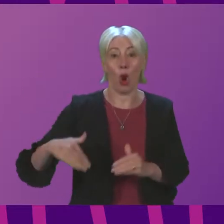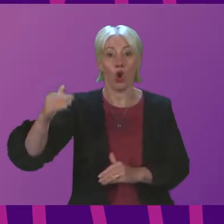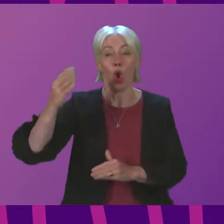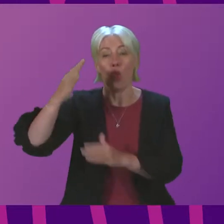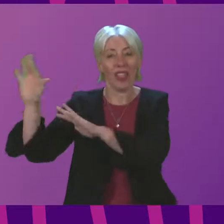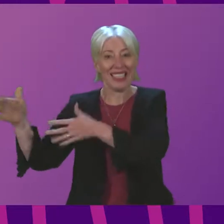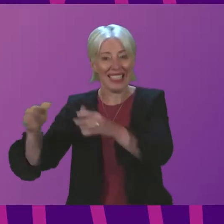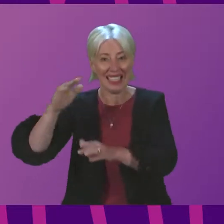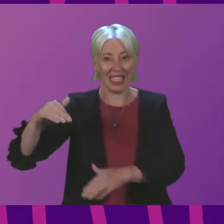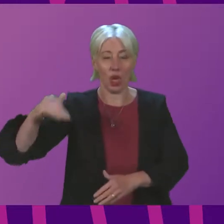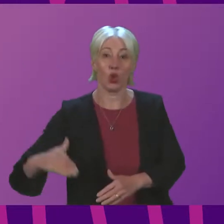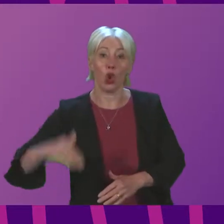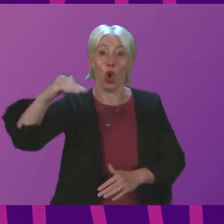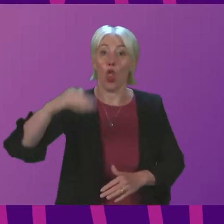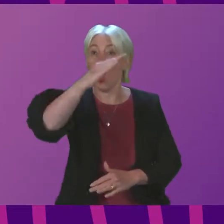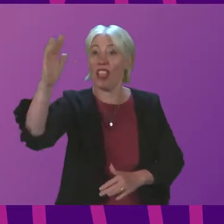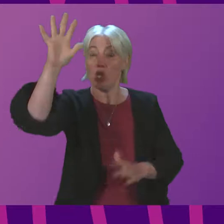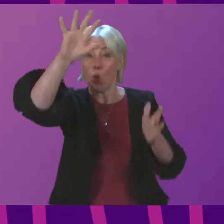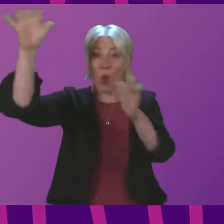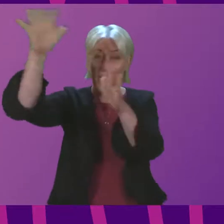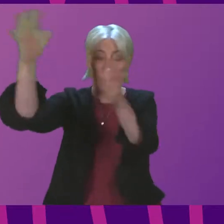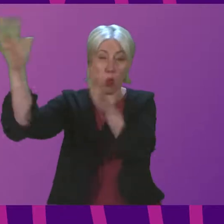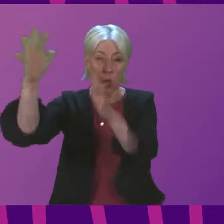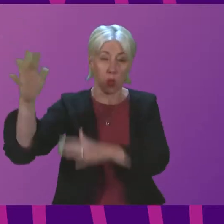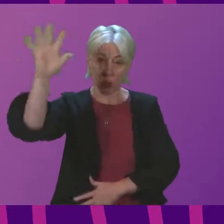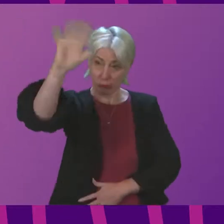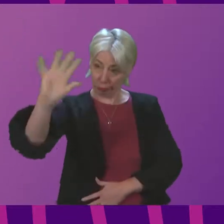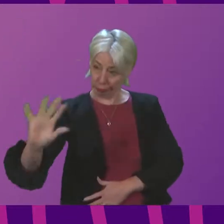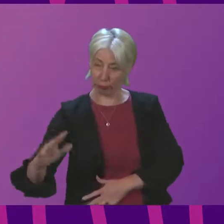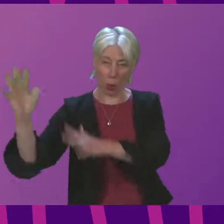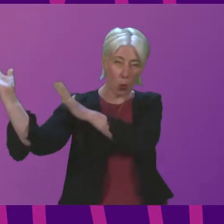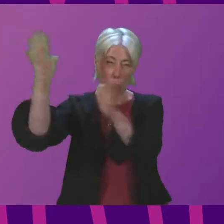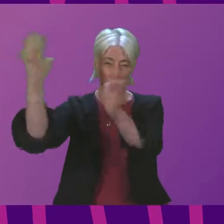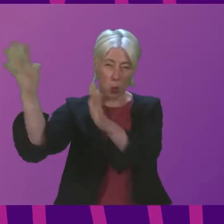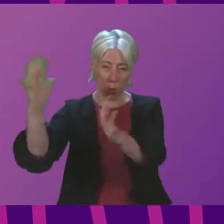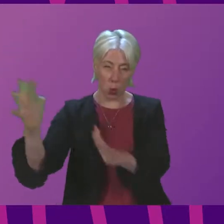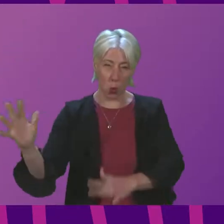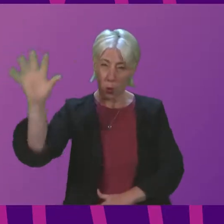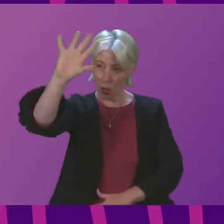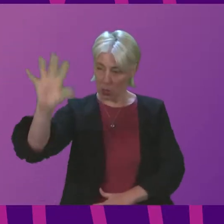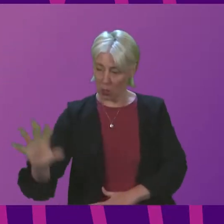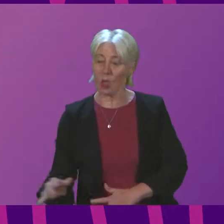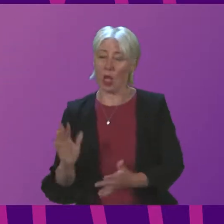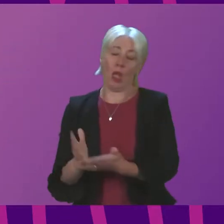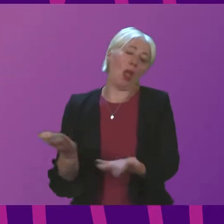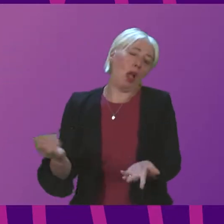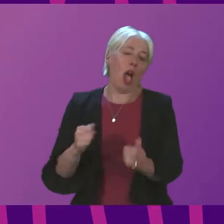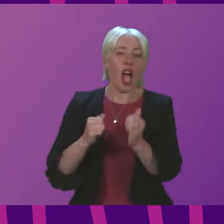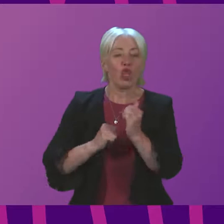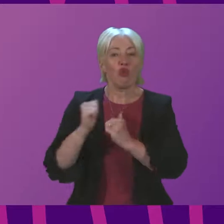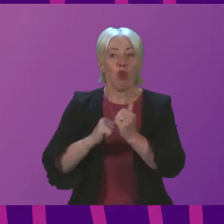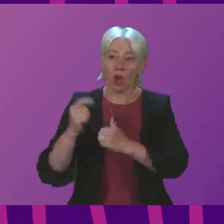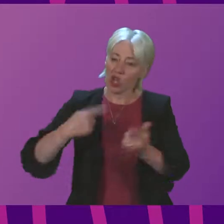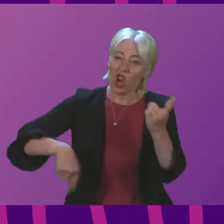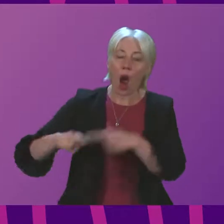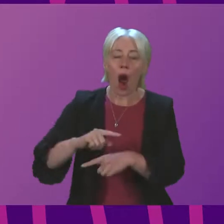strong north-to-northeasterly winds across eastern coastal areas. Naturally, our infrastructure is designed to